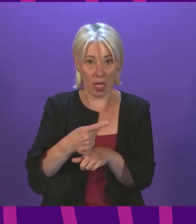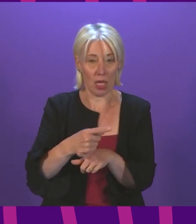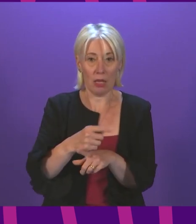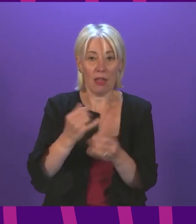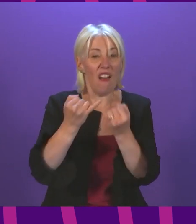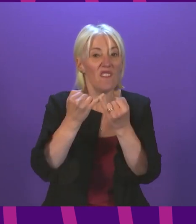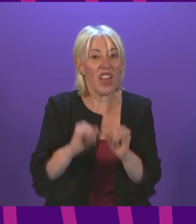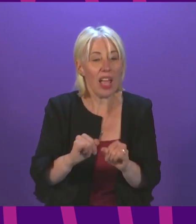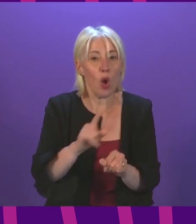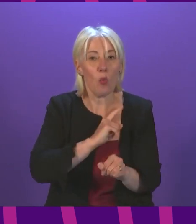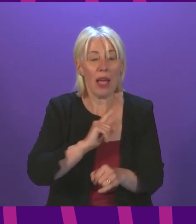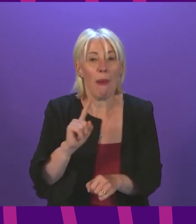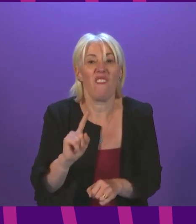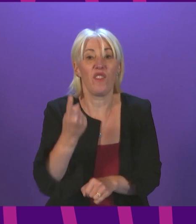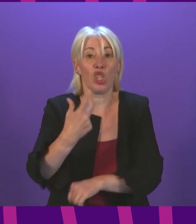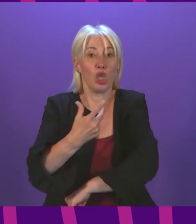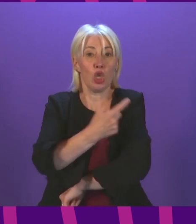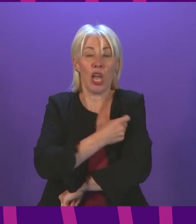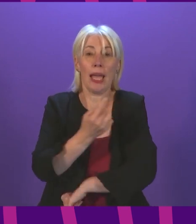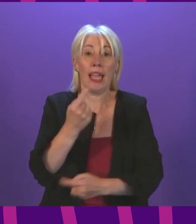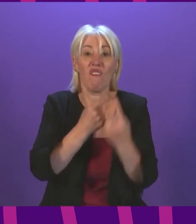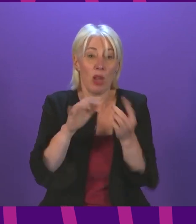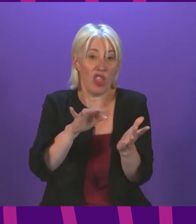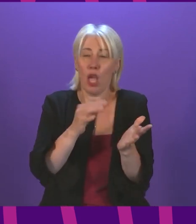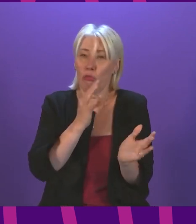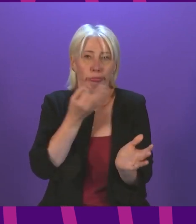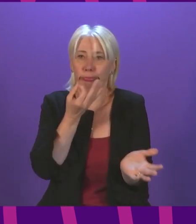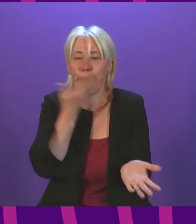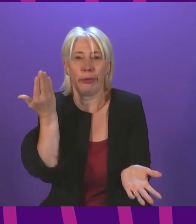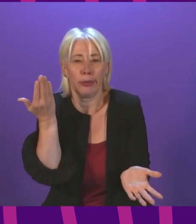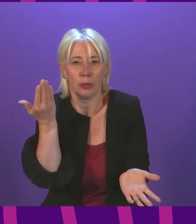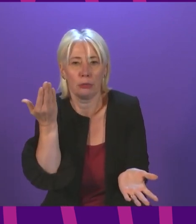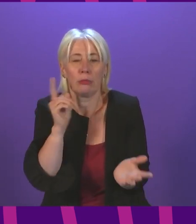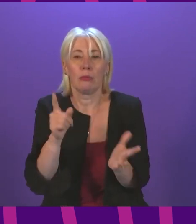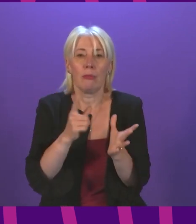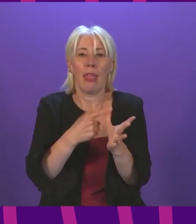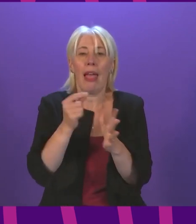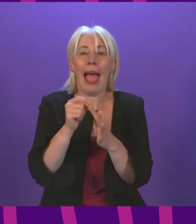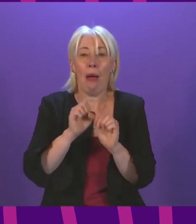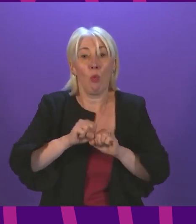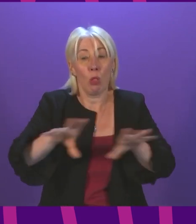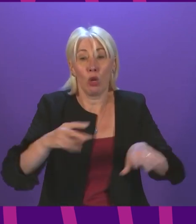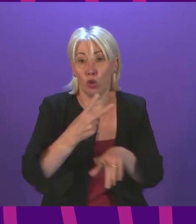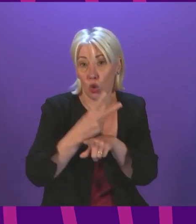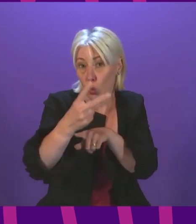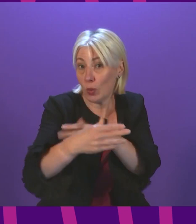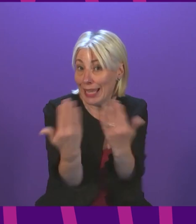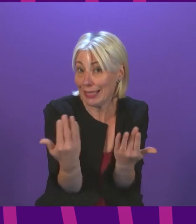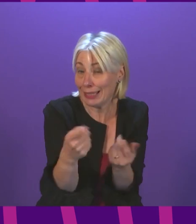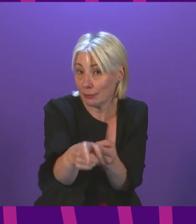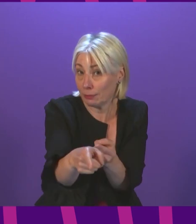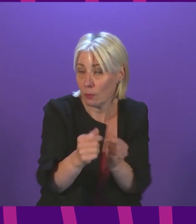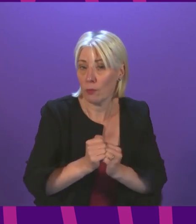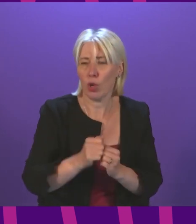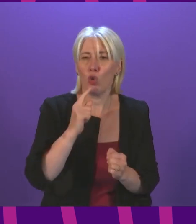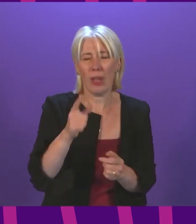of my first JAG and I know this is a problem others have faced too the app launches in two days so can the First Minister give a